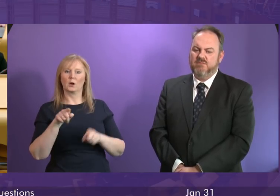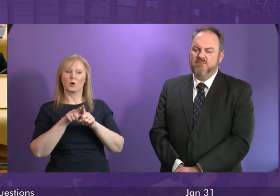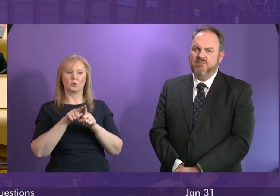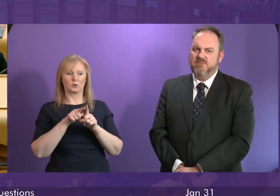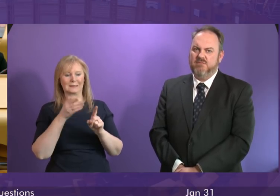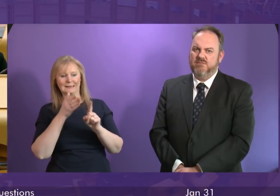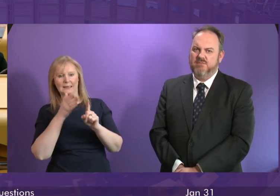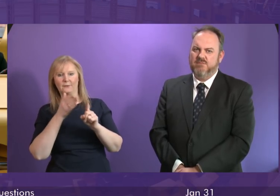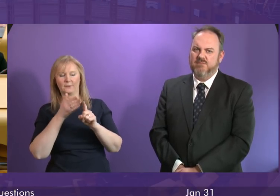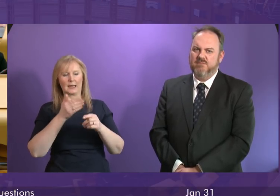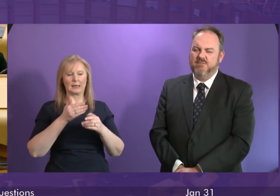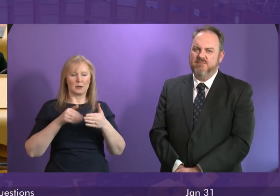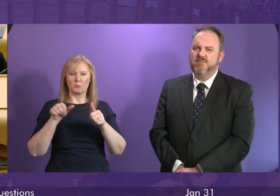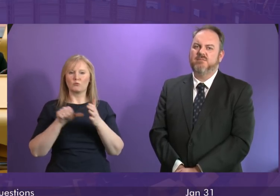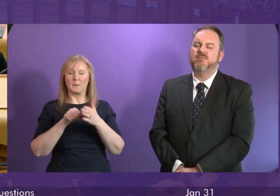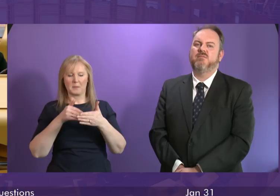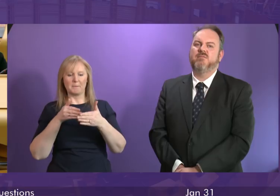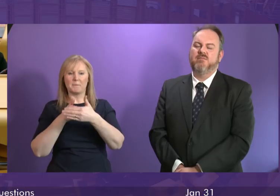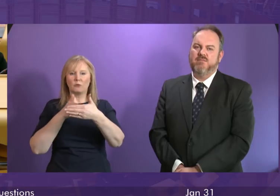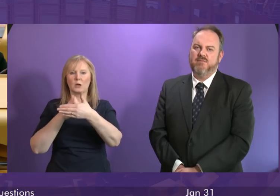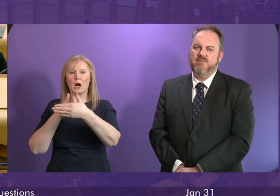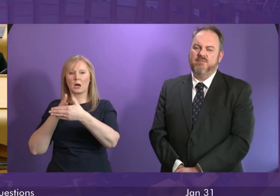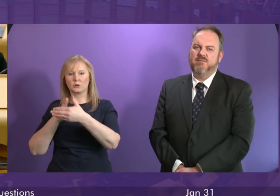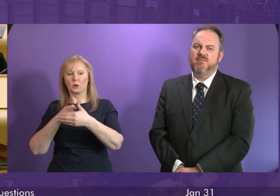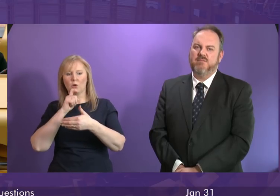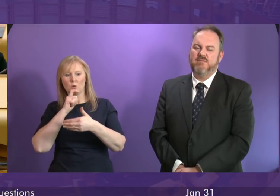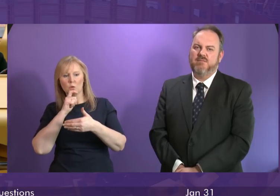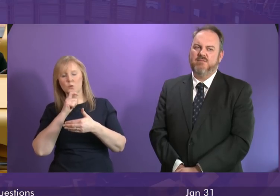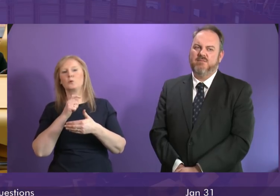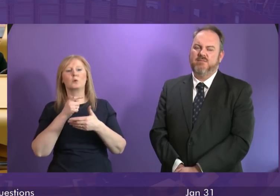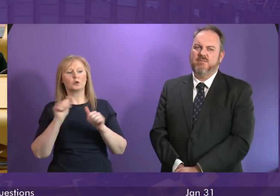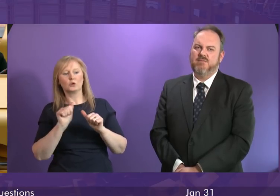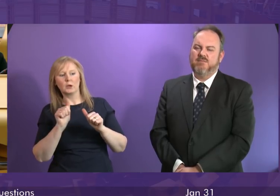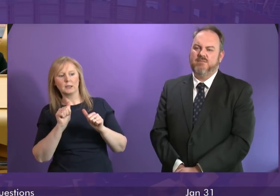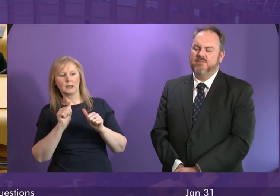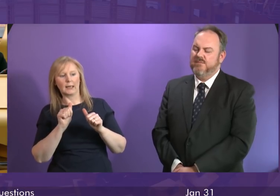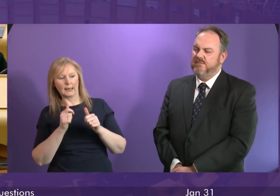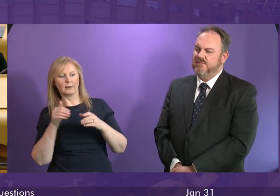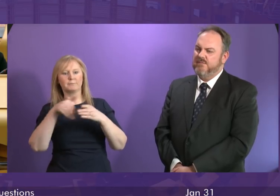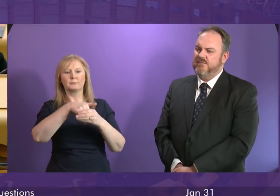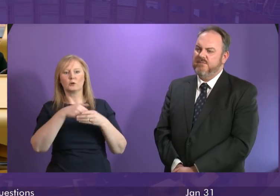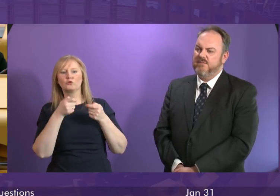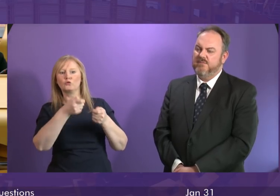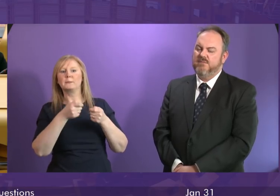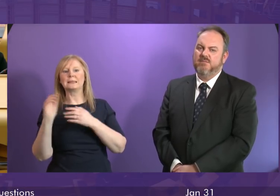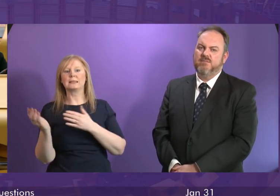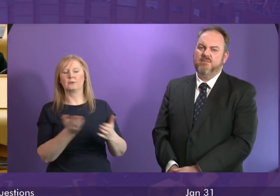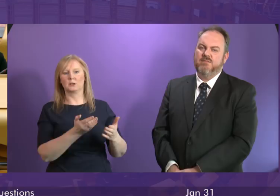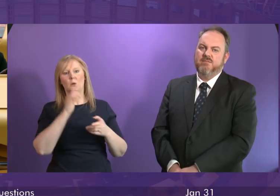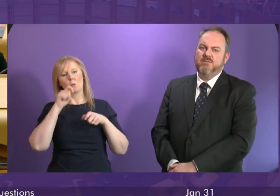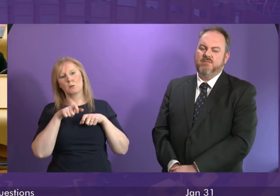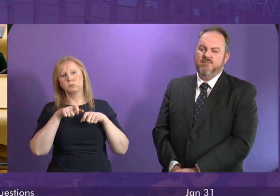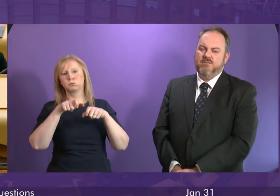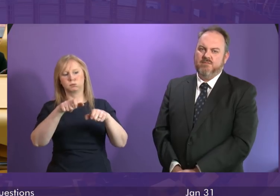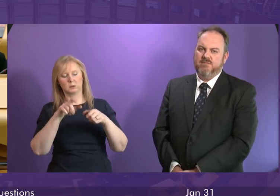barriers to treatment through focus groups with people at risk who are not already in contact with treatment services and we will continue to